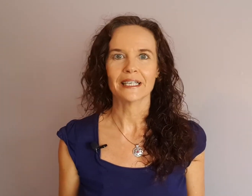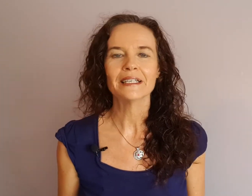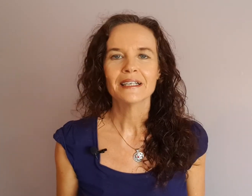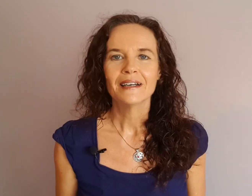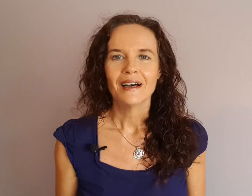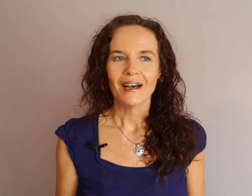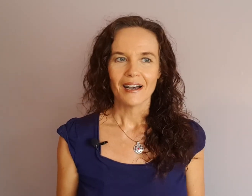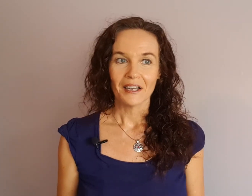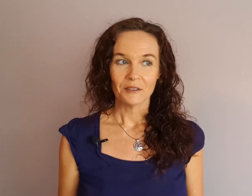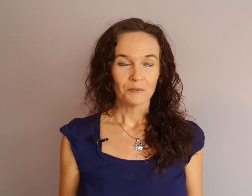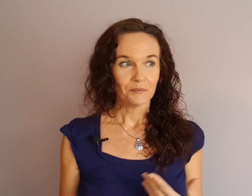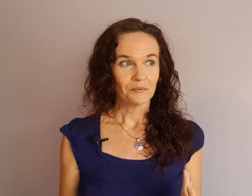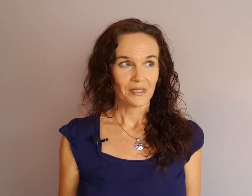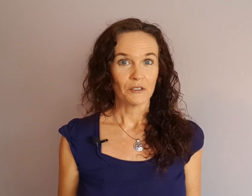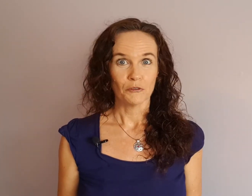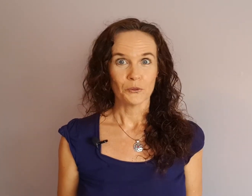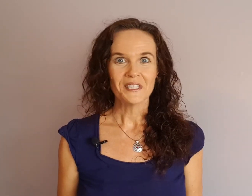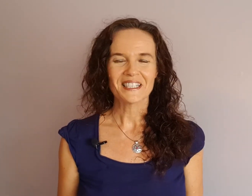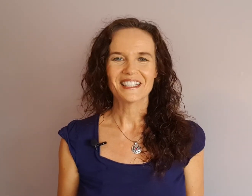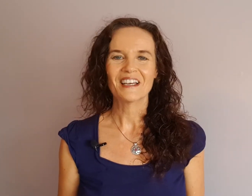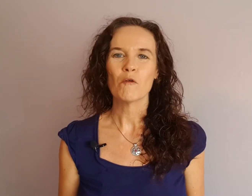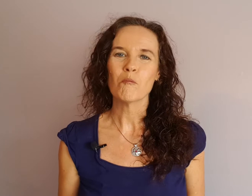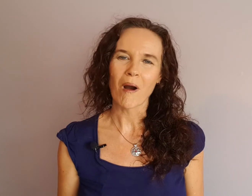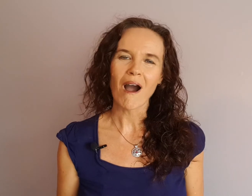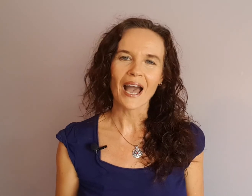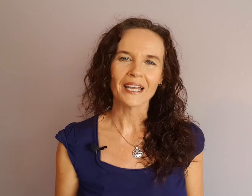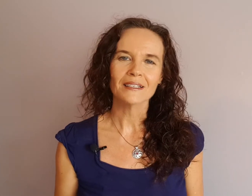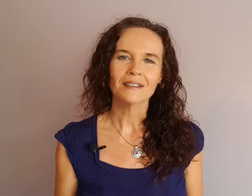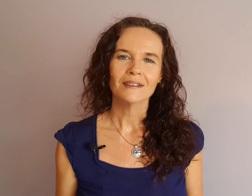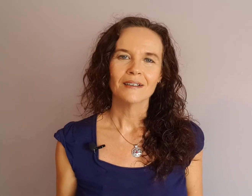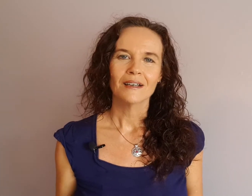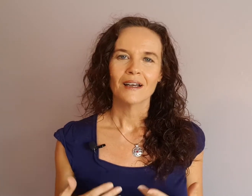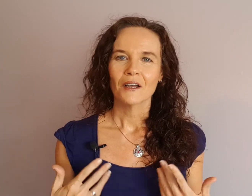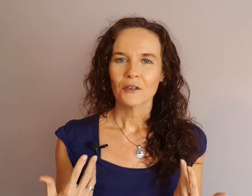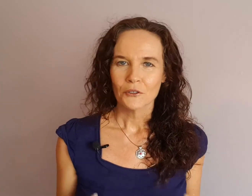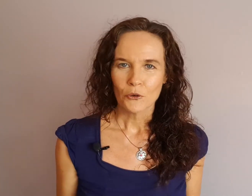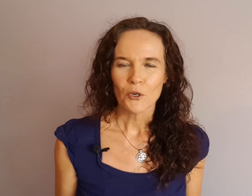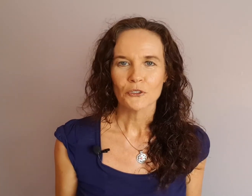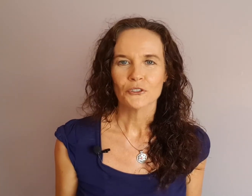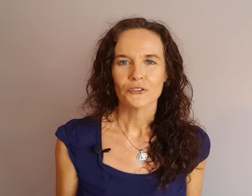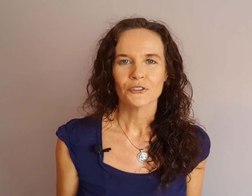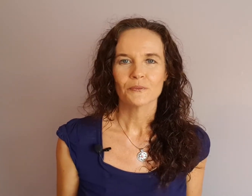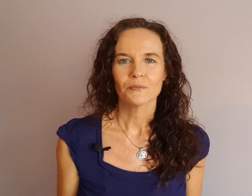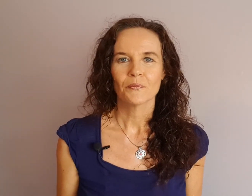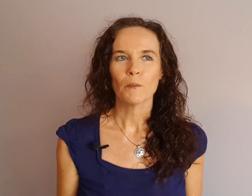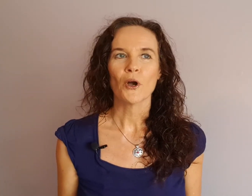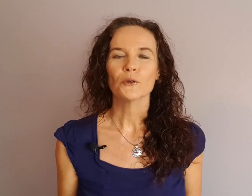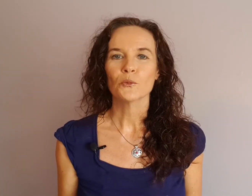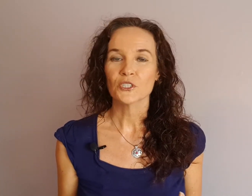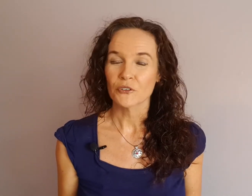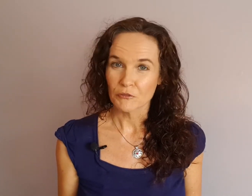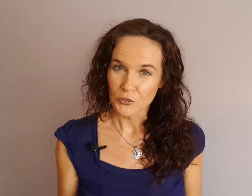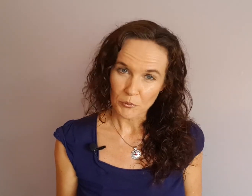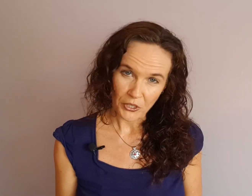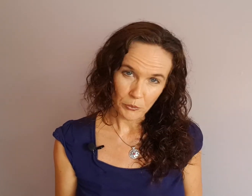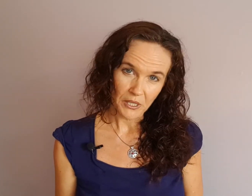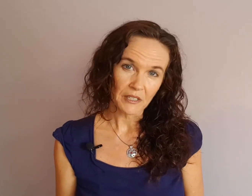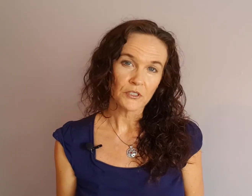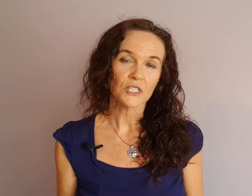influenced by your emotions, which are influenced by your beliefs,